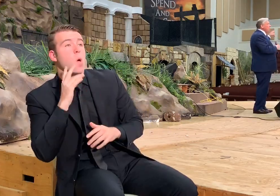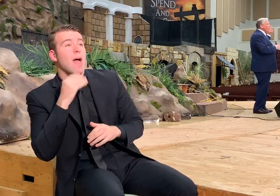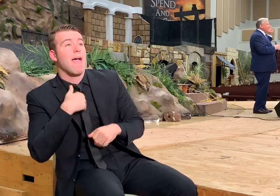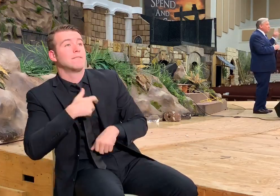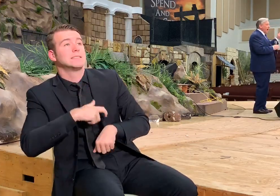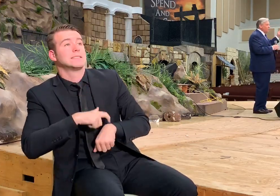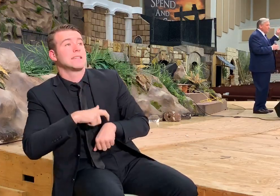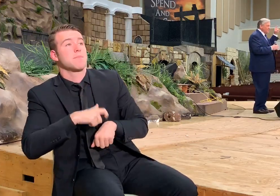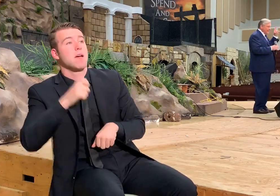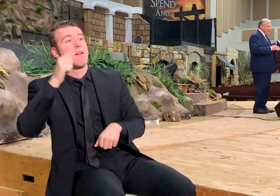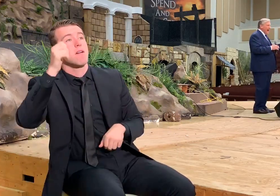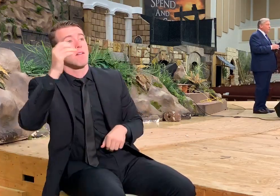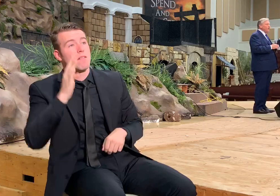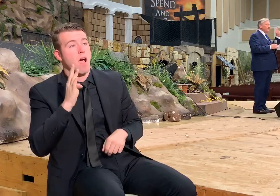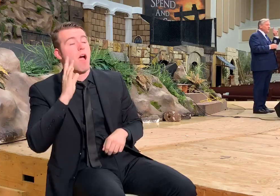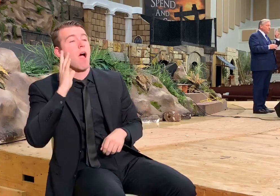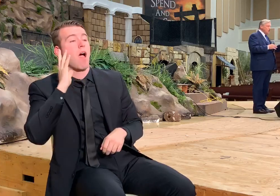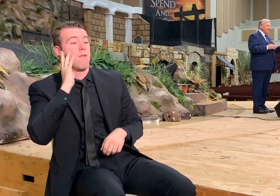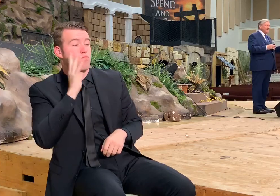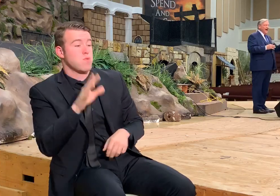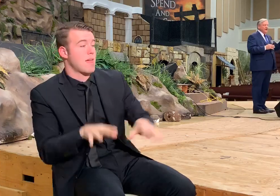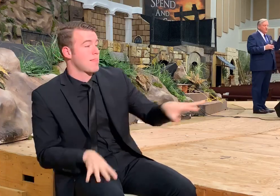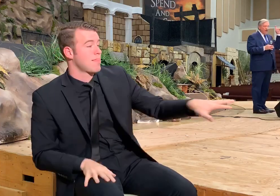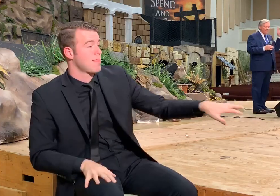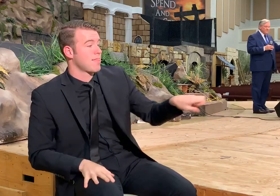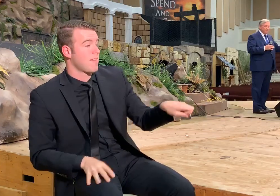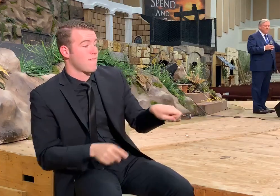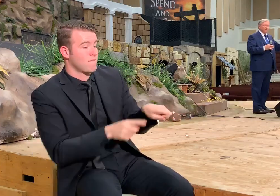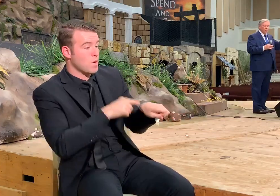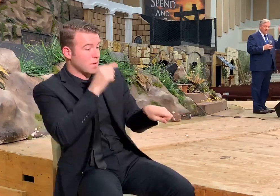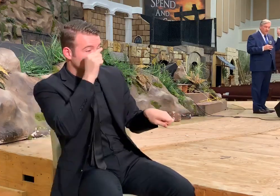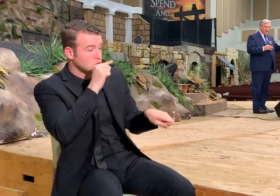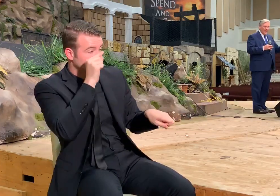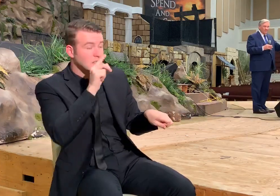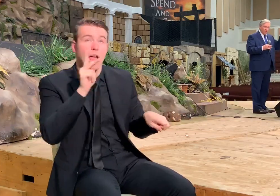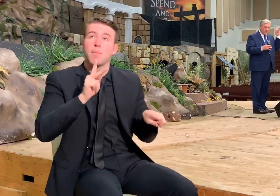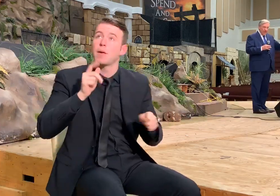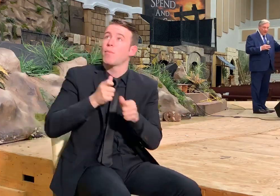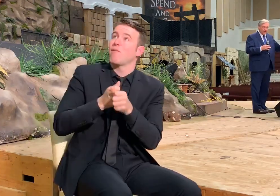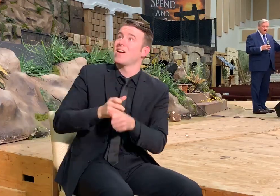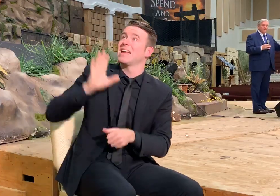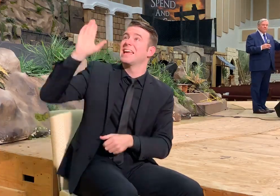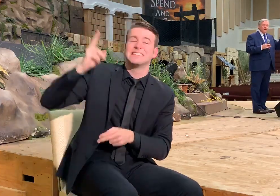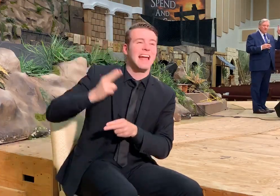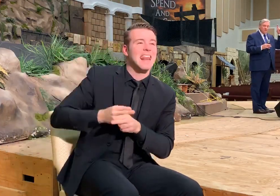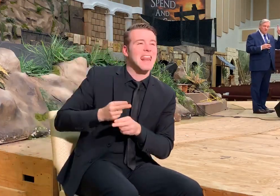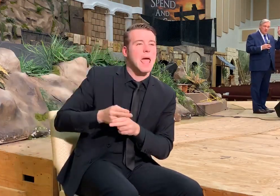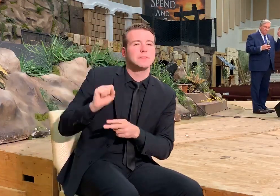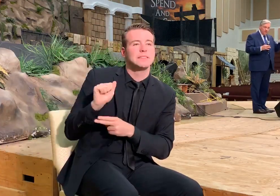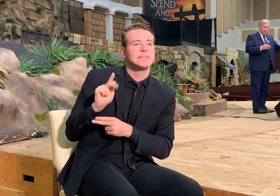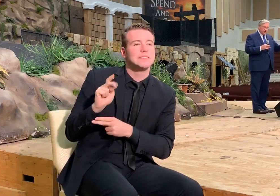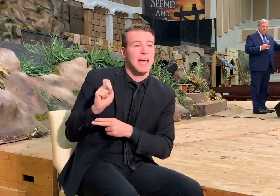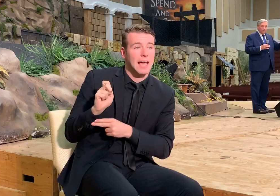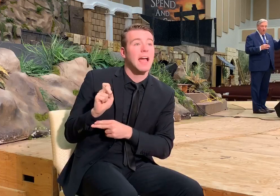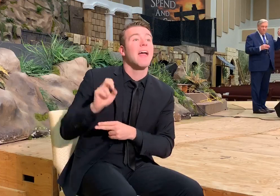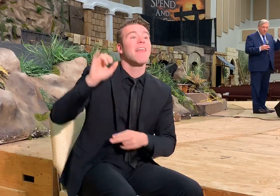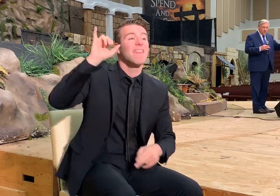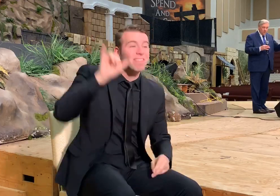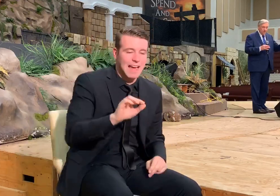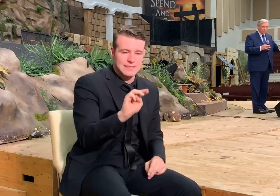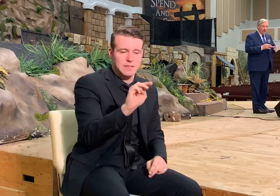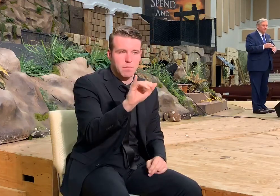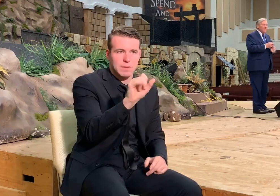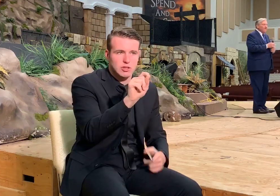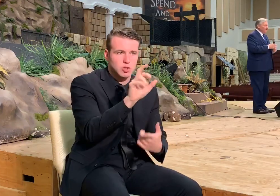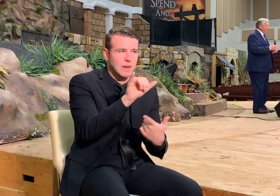time when God would take out of the Gentiles. They found people for his name's sake. This is the mystery of all